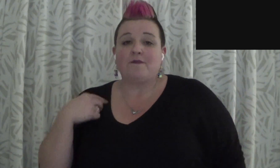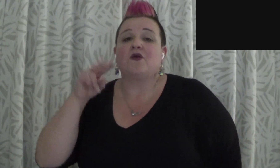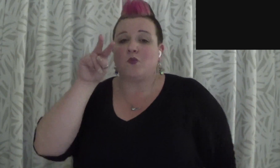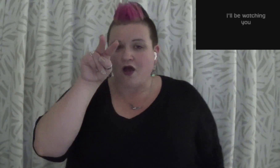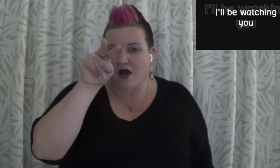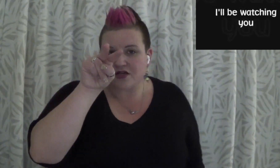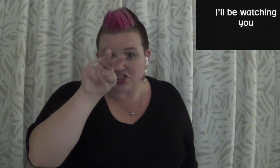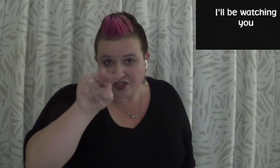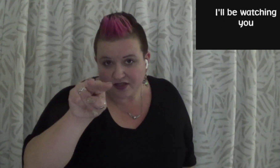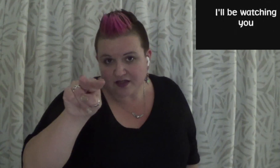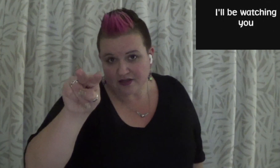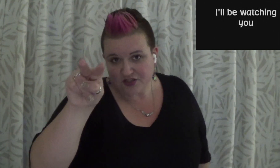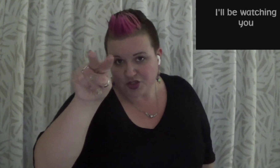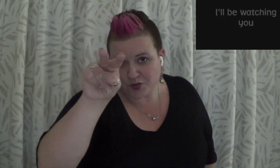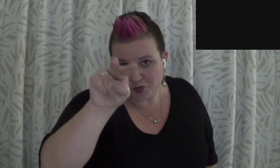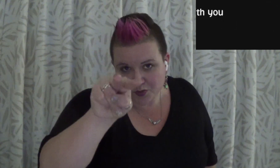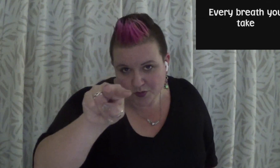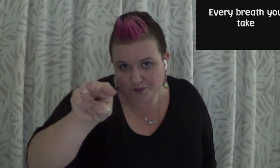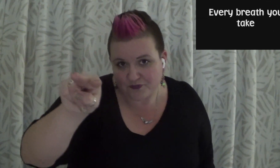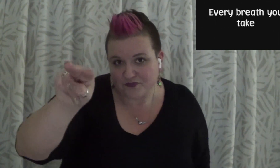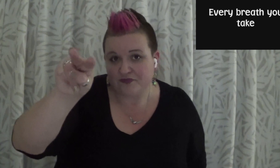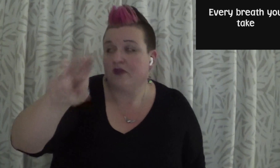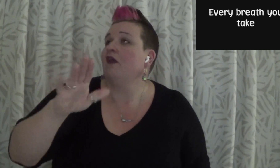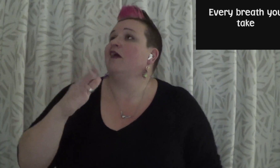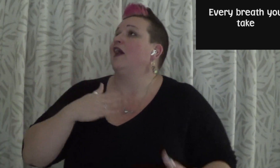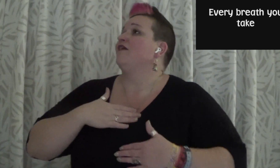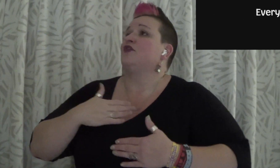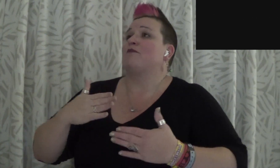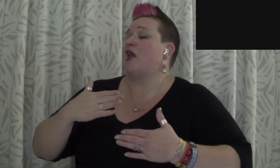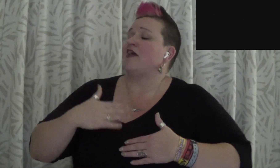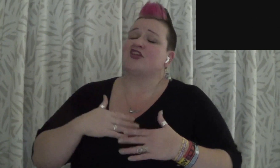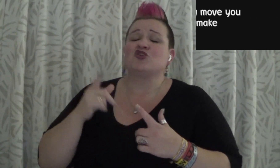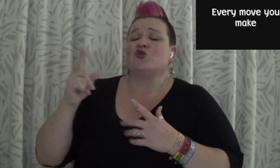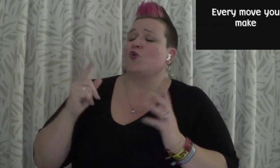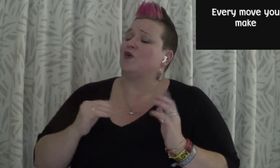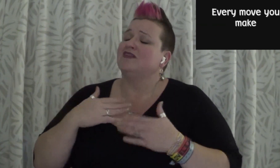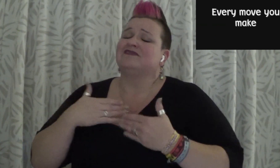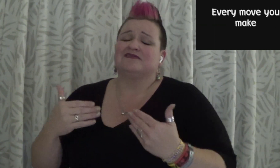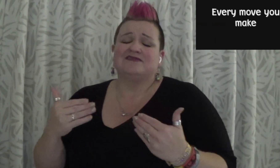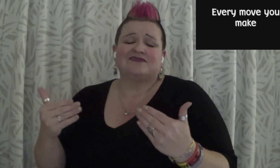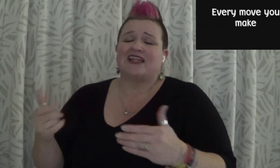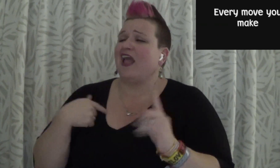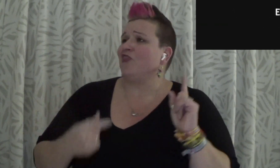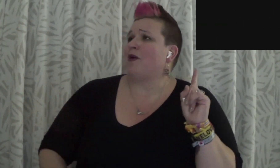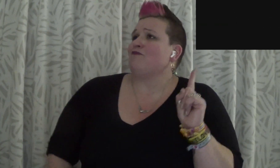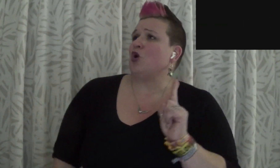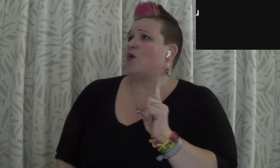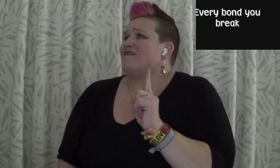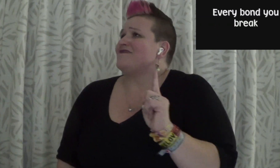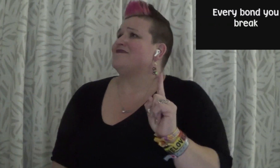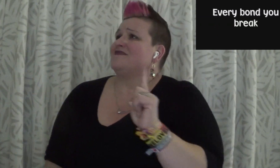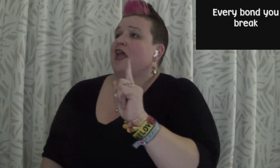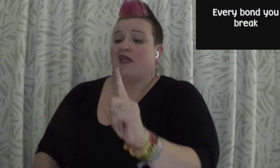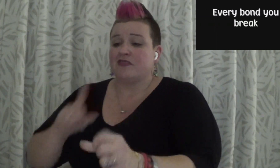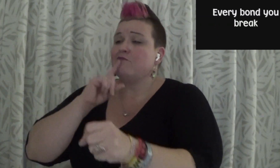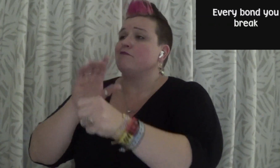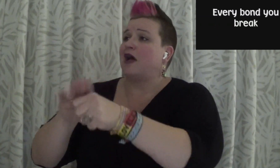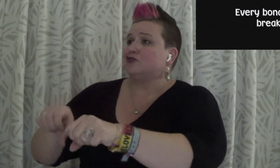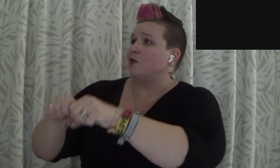I'll be watching you Every breath you take, every move you make Every move you